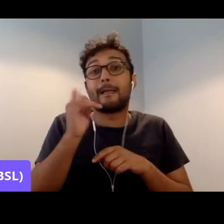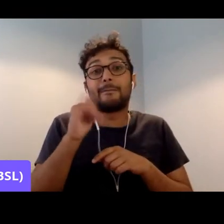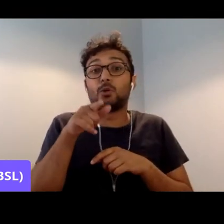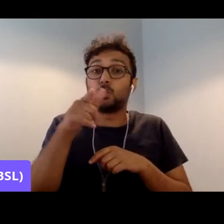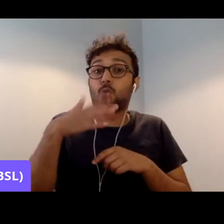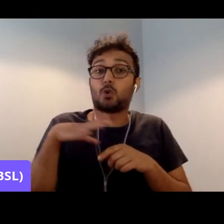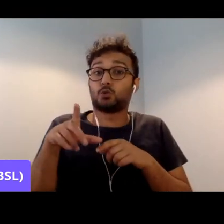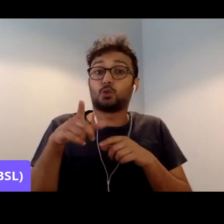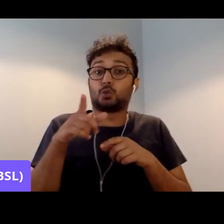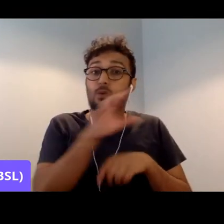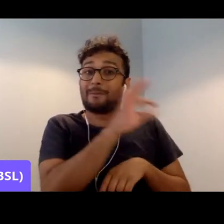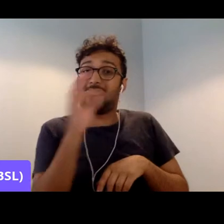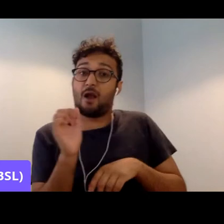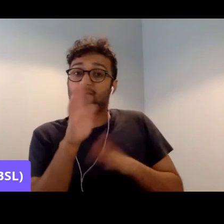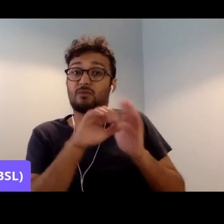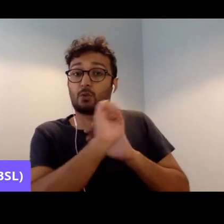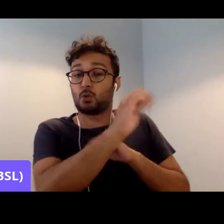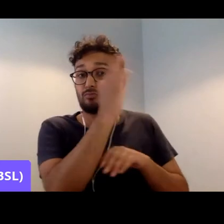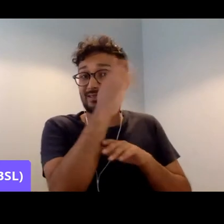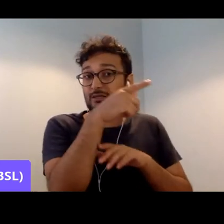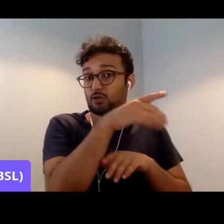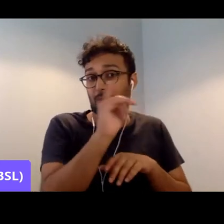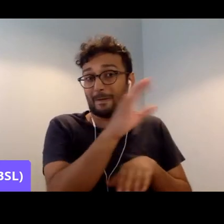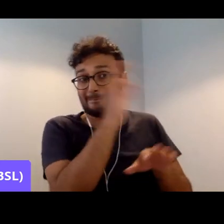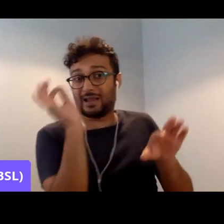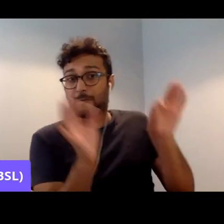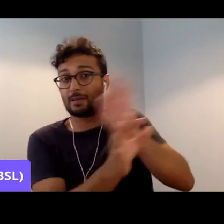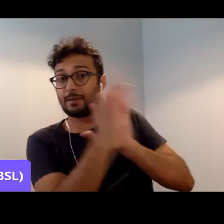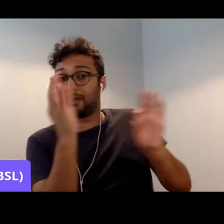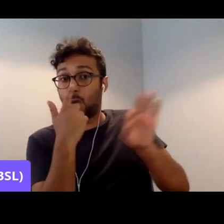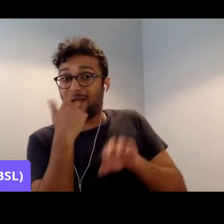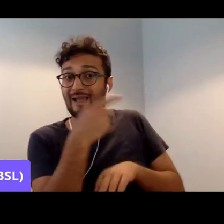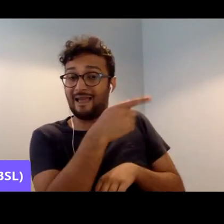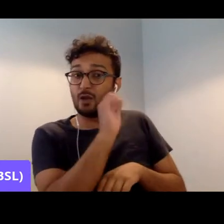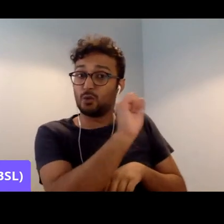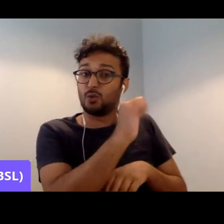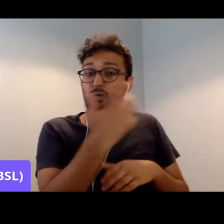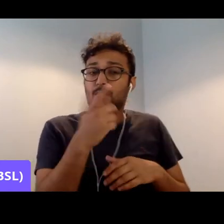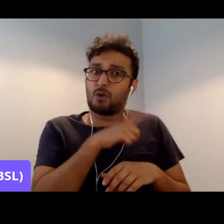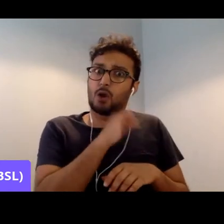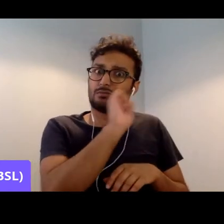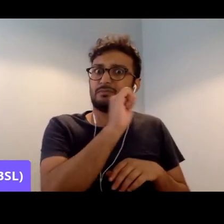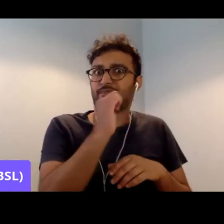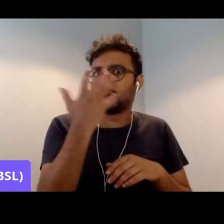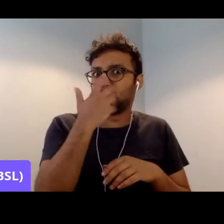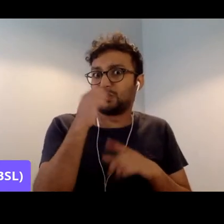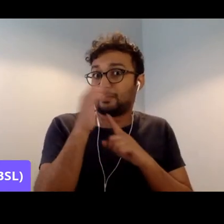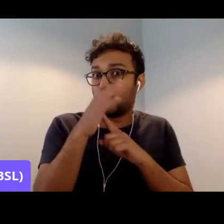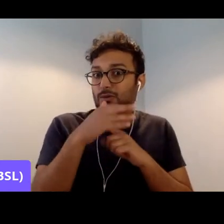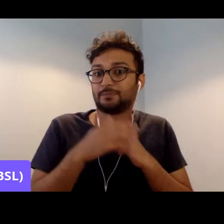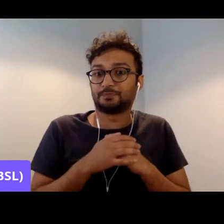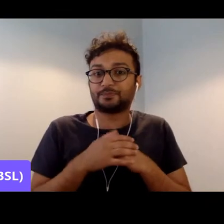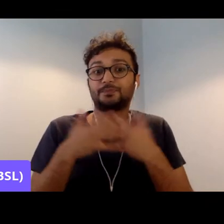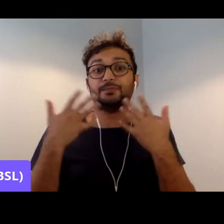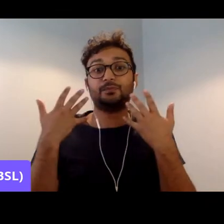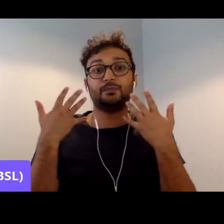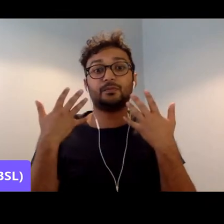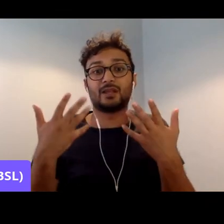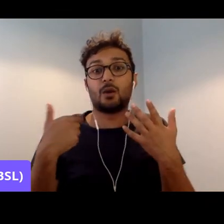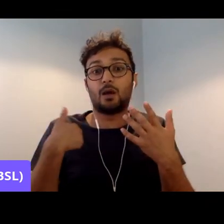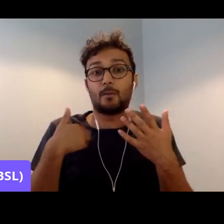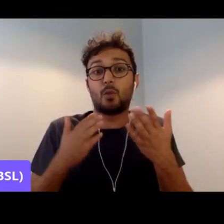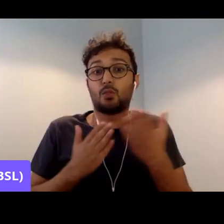refer back to some of the comments that Diane made as well, because they were obviously extremely important. So I'm going to go through the,